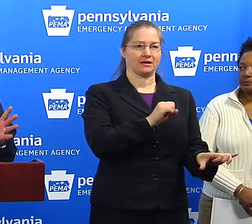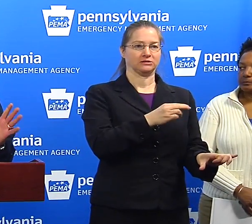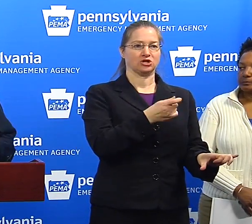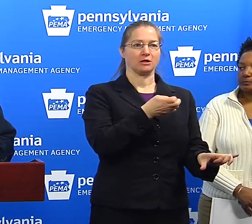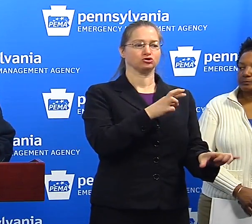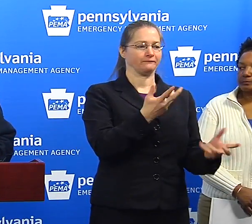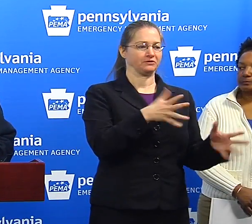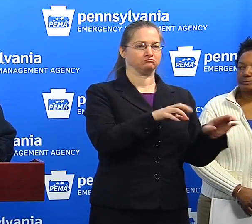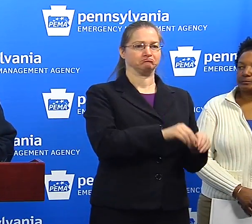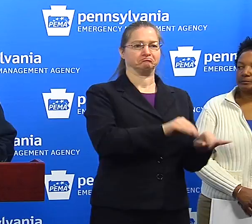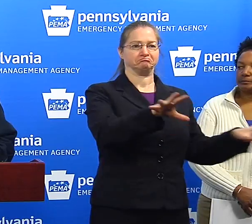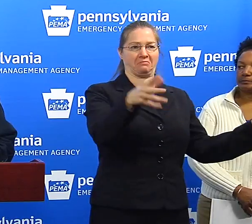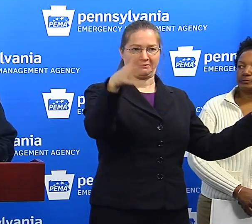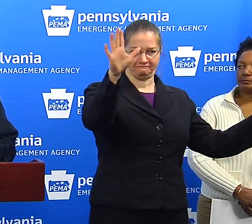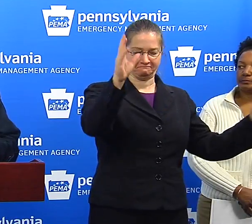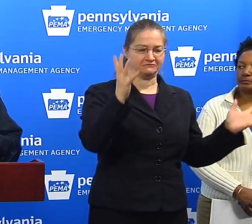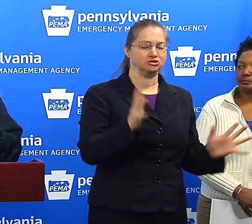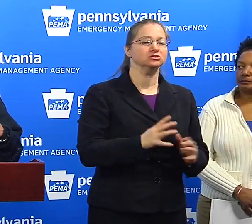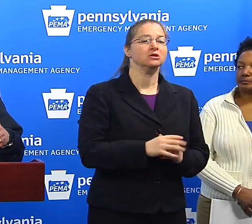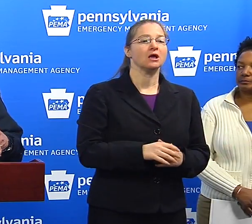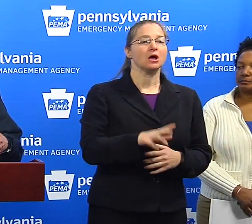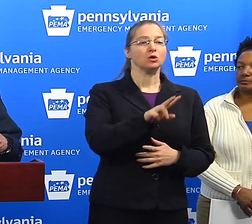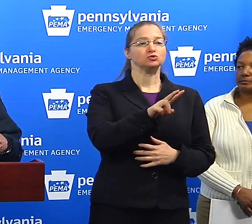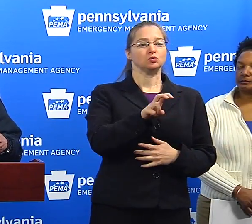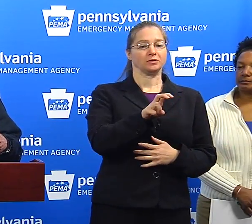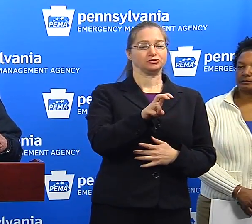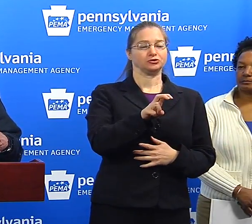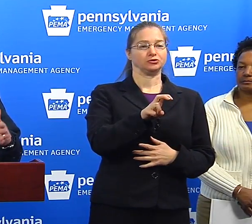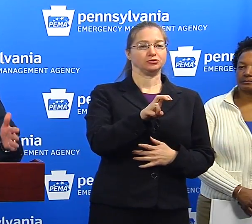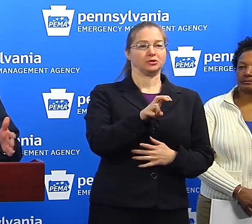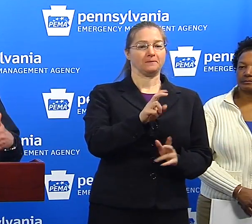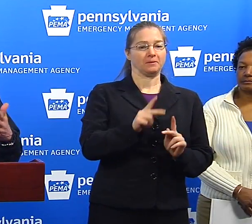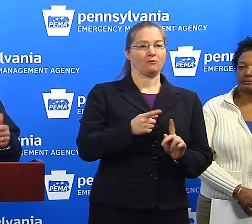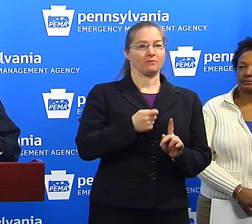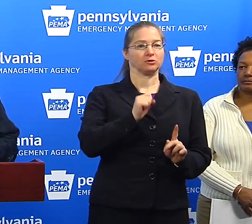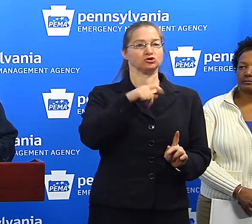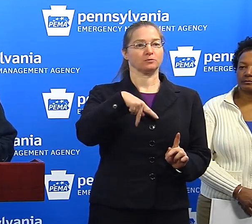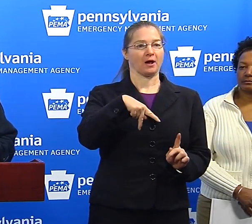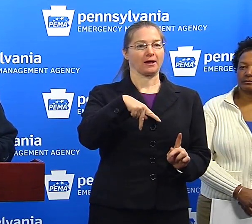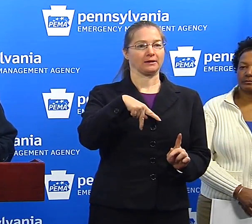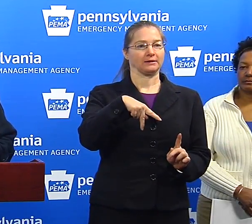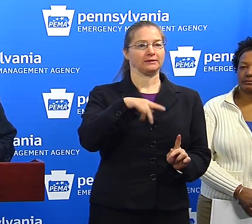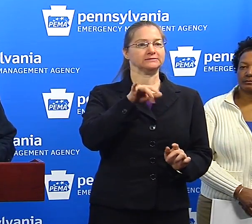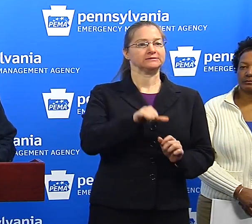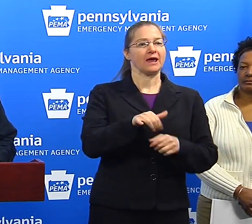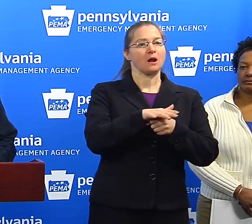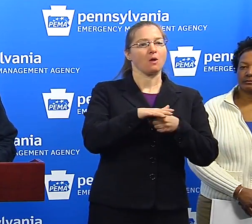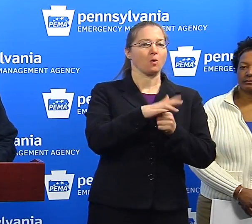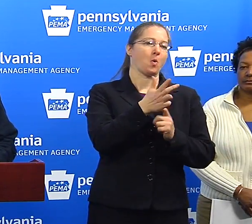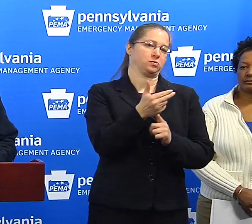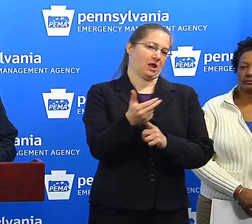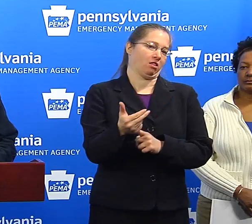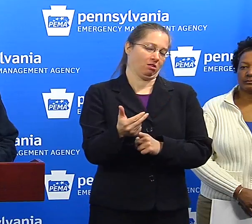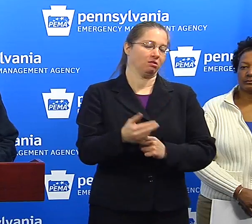They're all gone. They left for the day. And then 200 of the individuals from the turnpike stayed in local hotels.